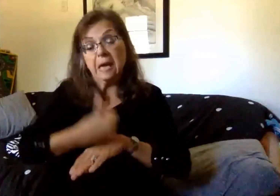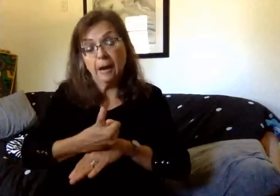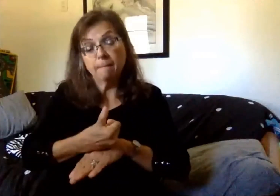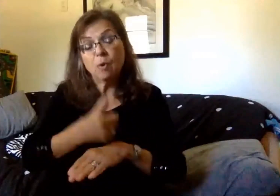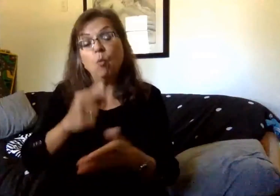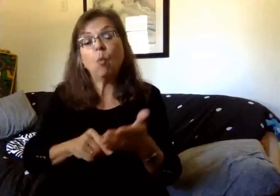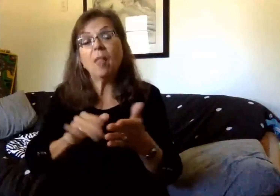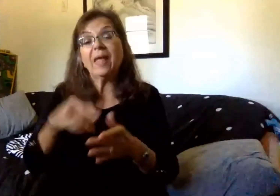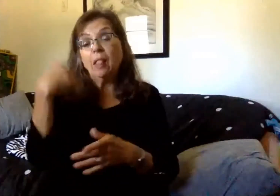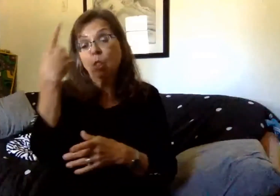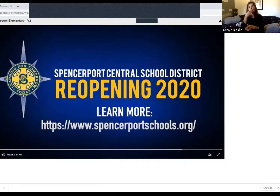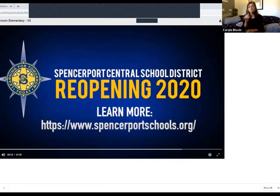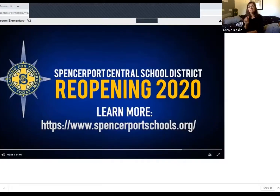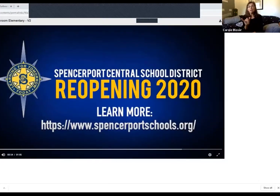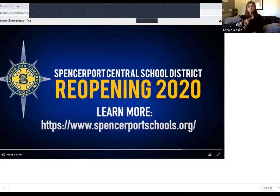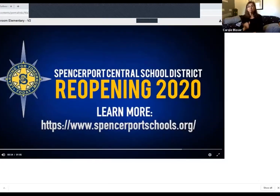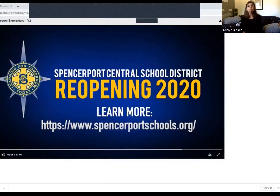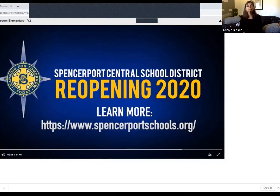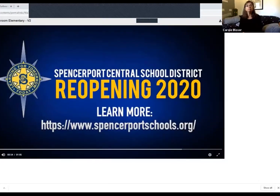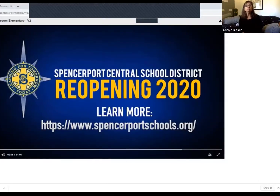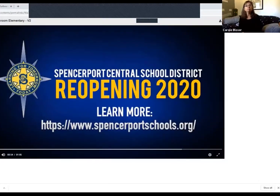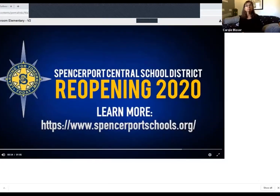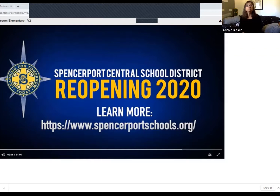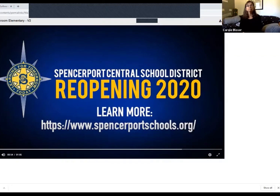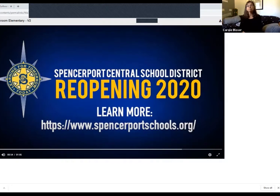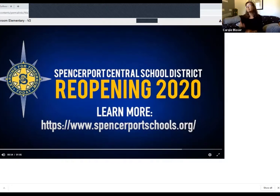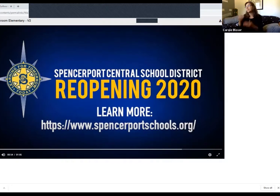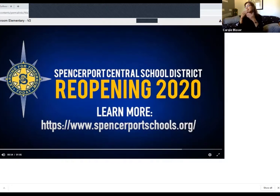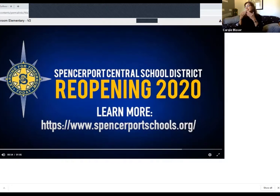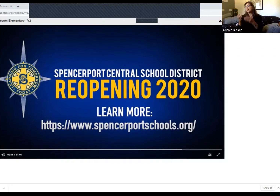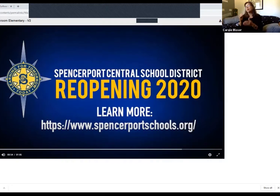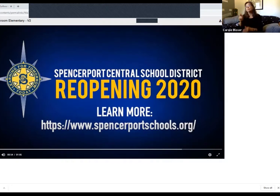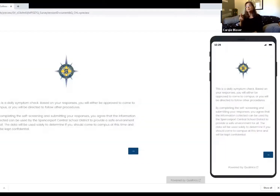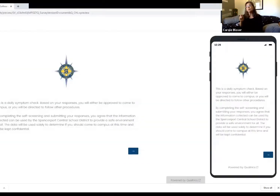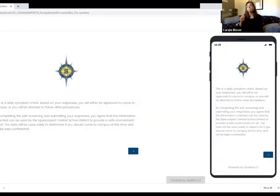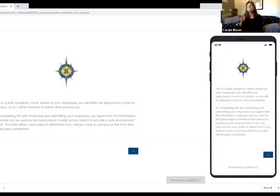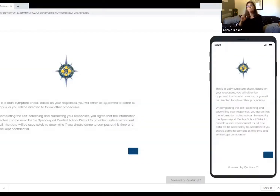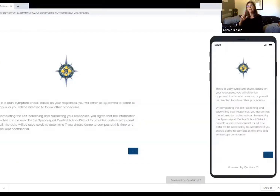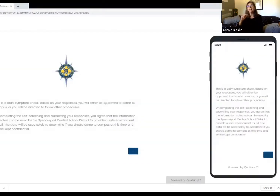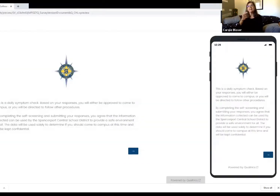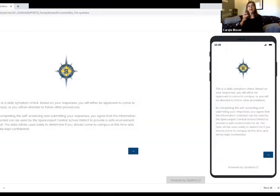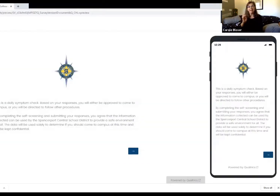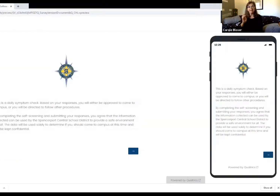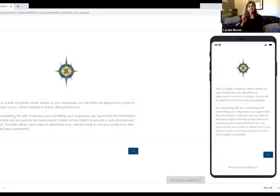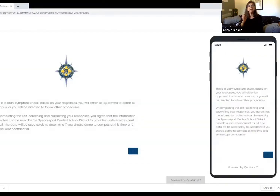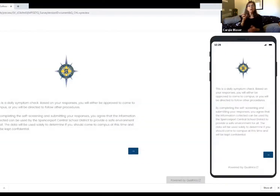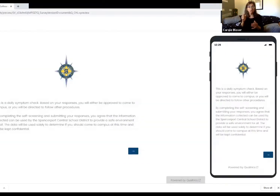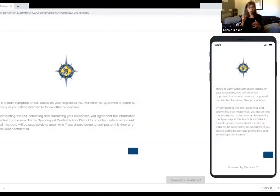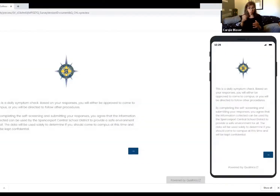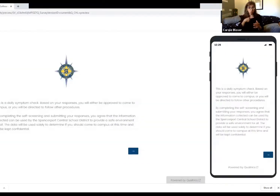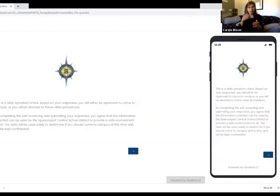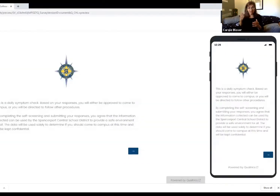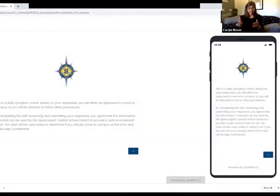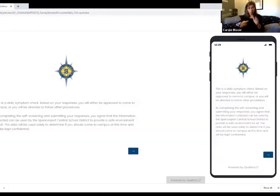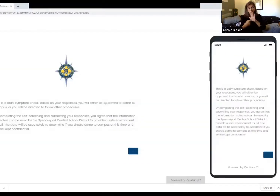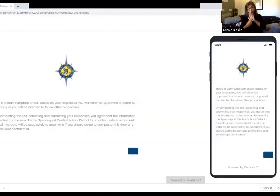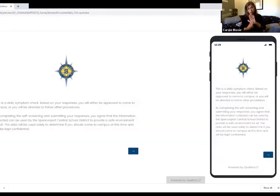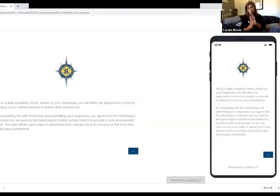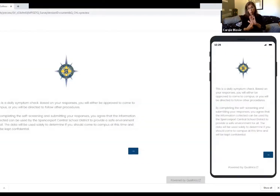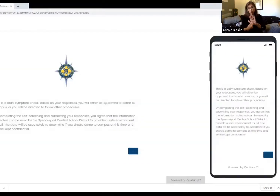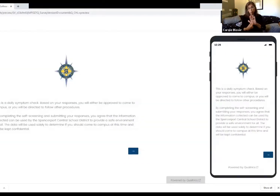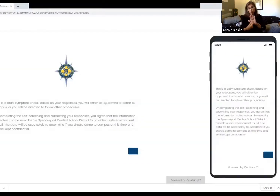will look like. Mr. Allen? Thank you very much, Mr. Melgate. so what I'm going to do is I'm going to run through in